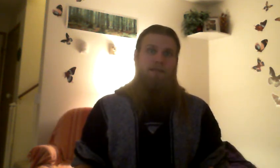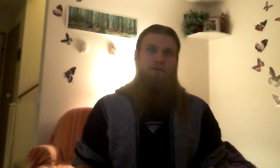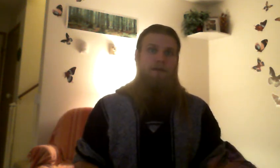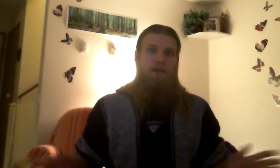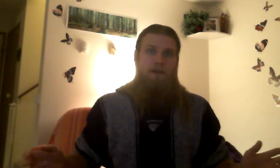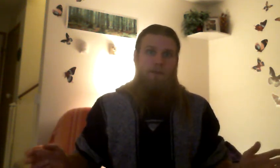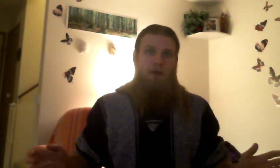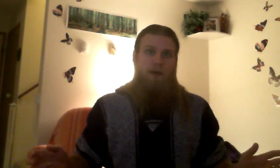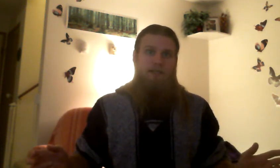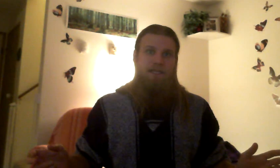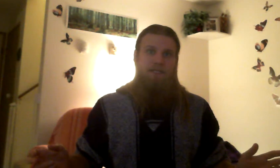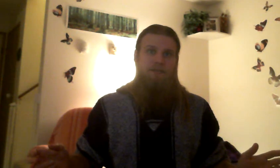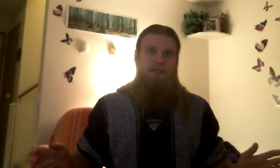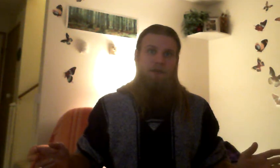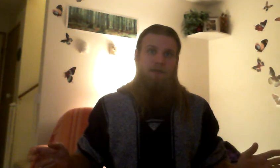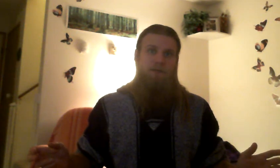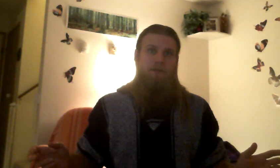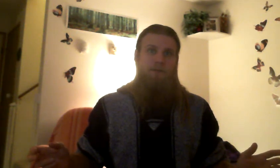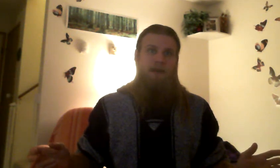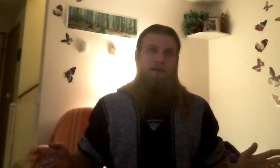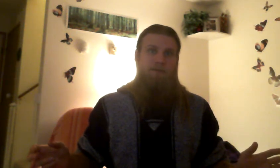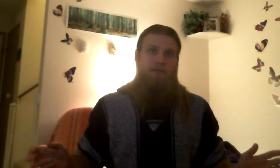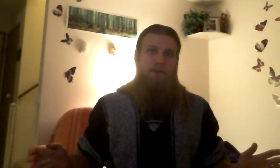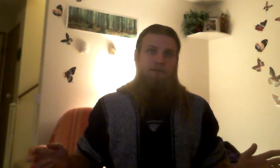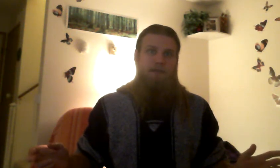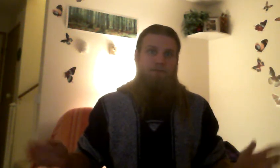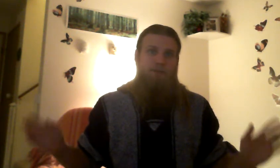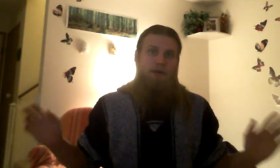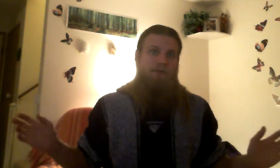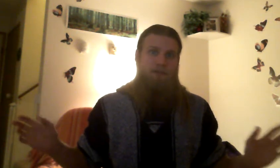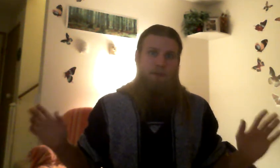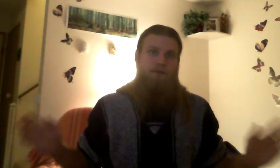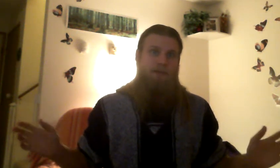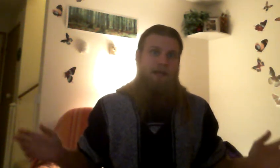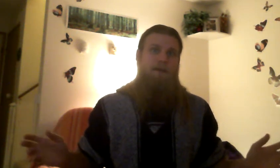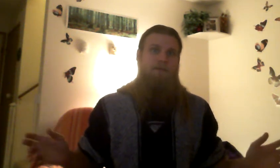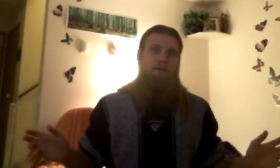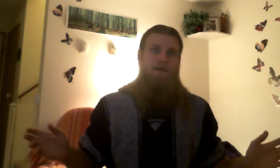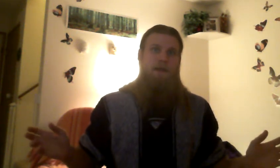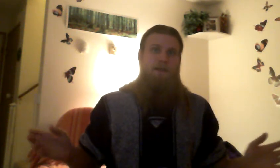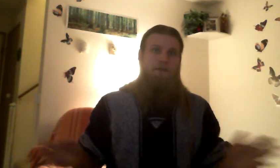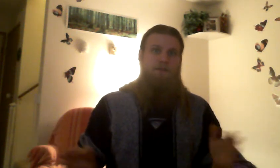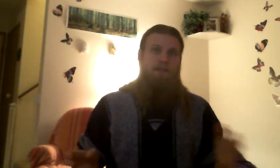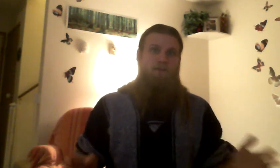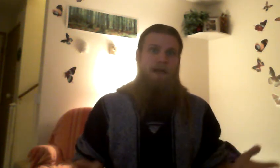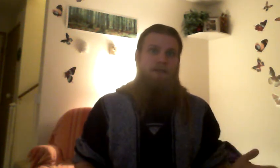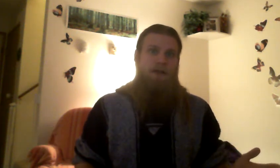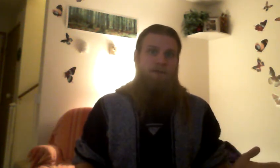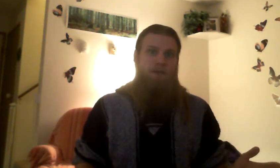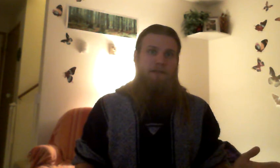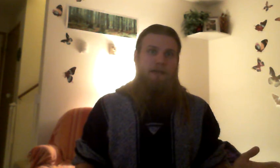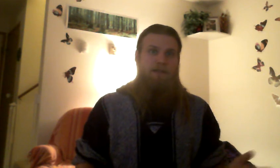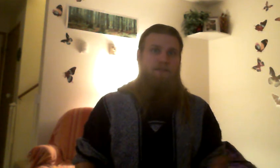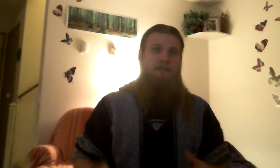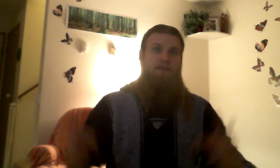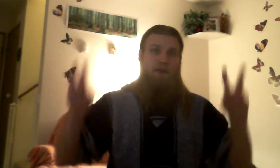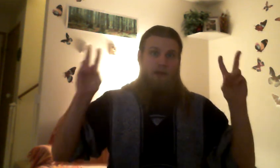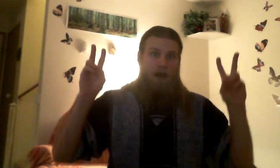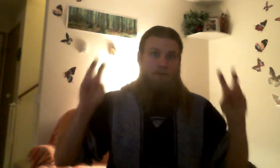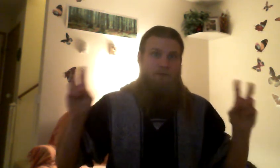us. Where our body systems can totally be repaired and be in perfect, perfect, perfect health. The only reason why they're not in perfect health is because our, our